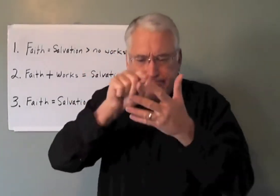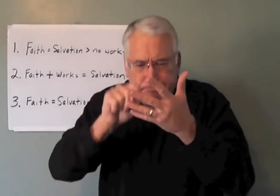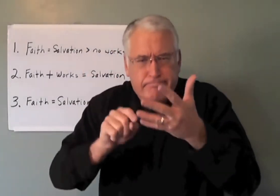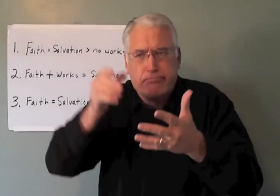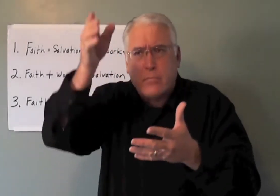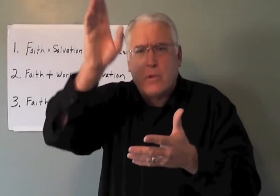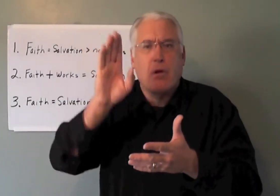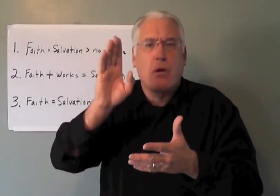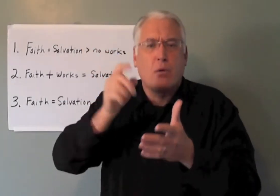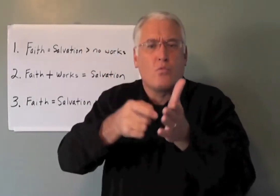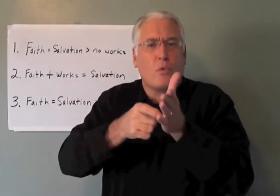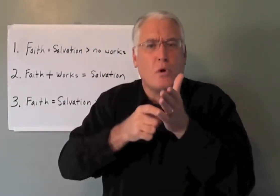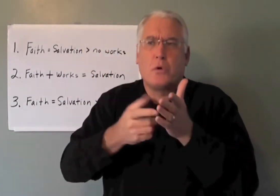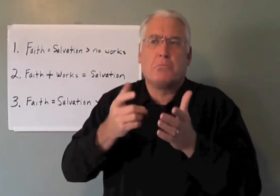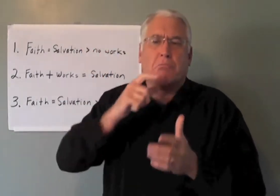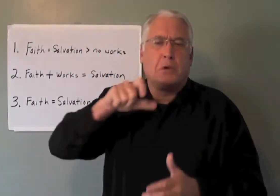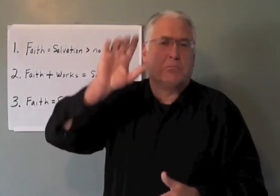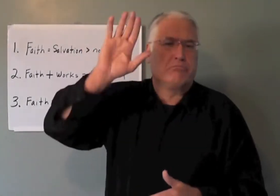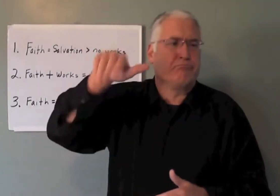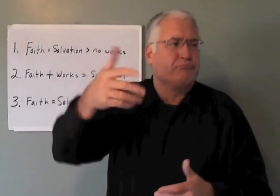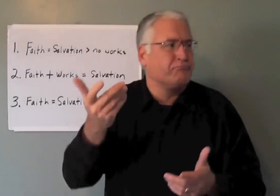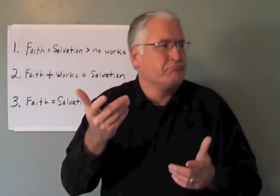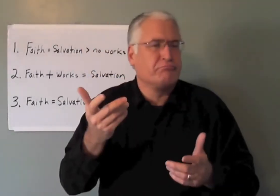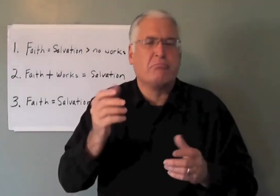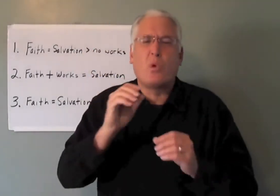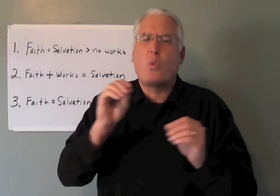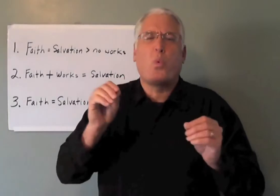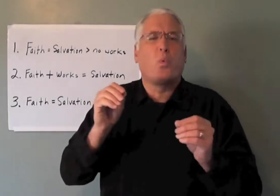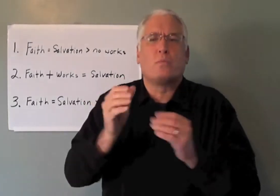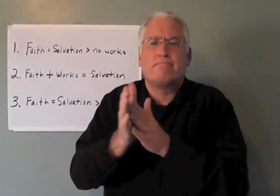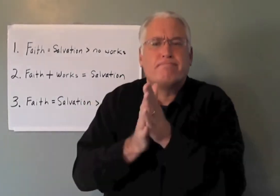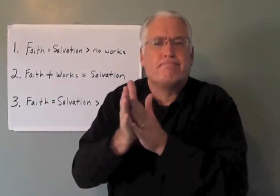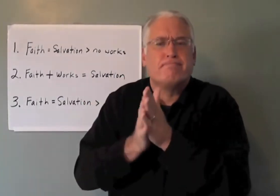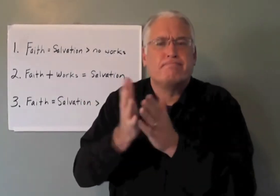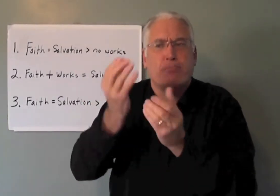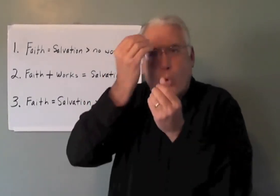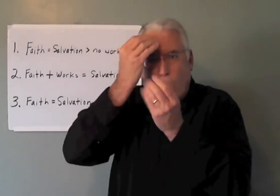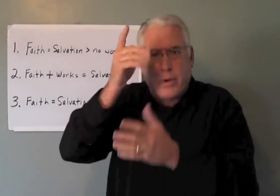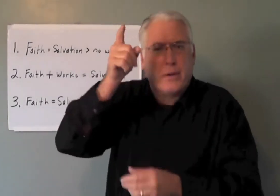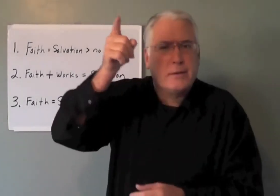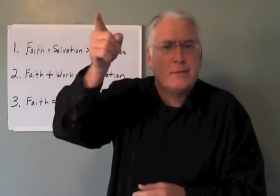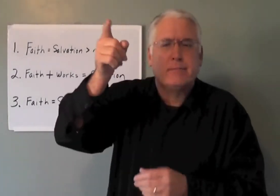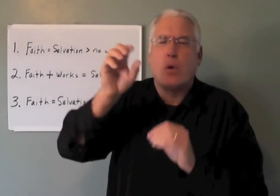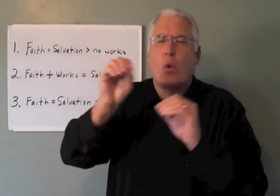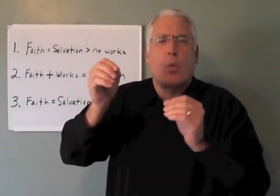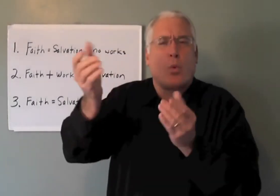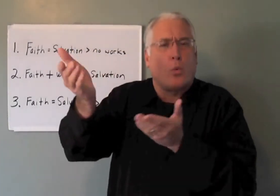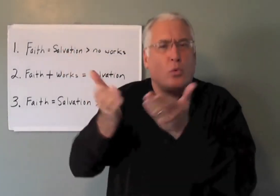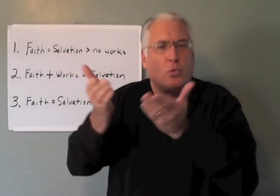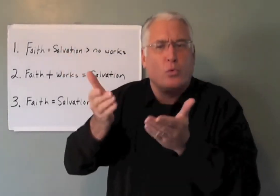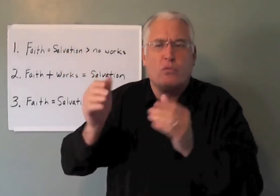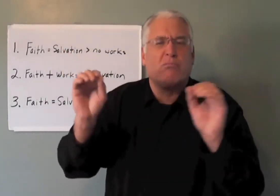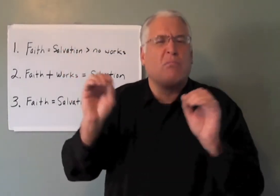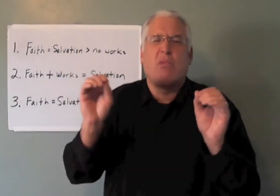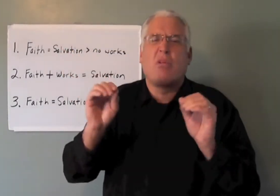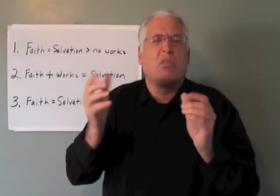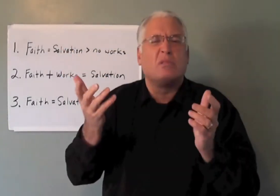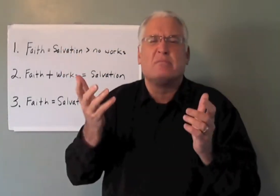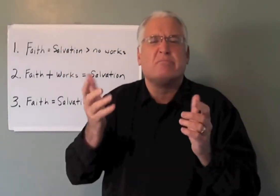don't have to obey him. There's no requirements from God after that. They don't have any motivation to obey him or to